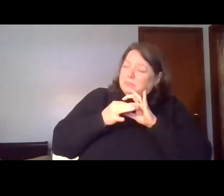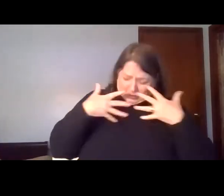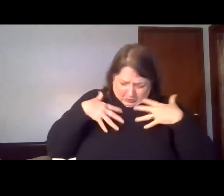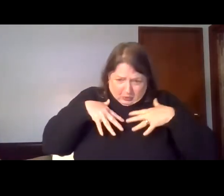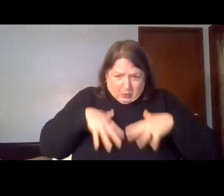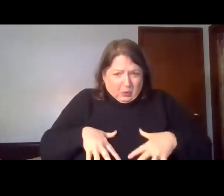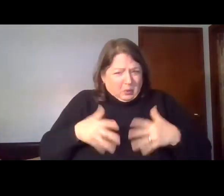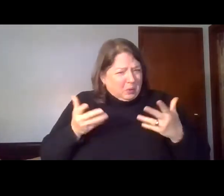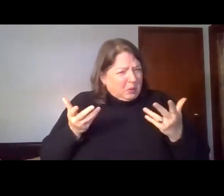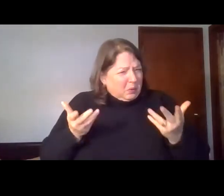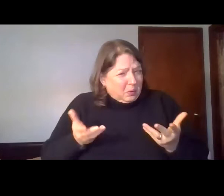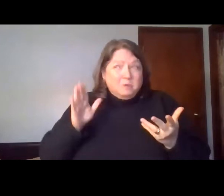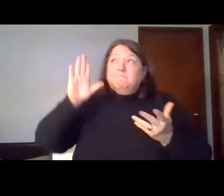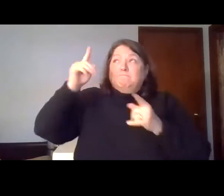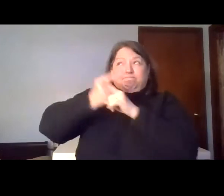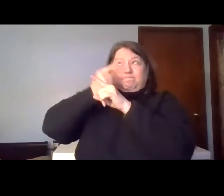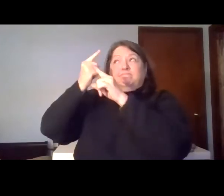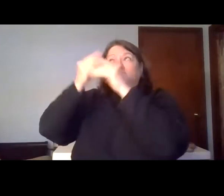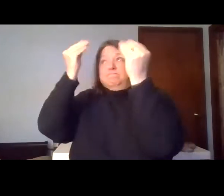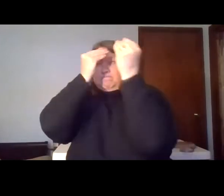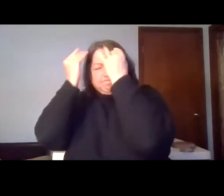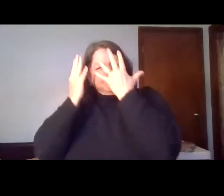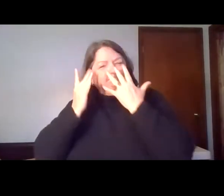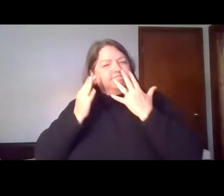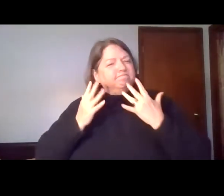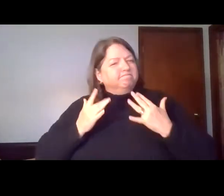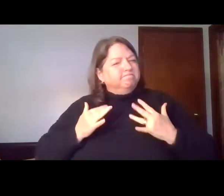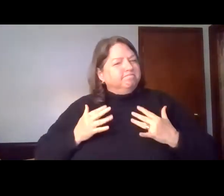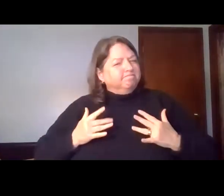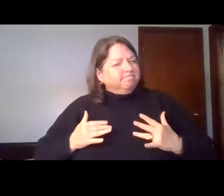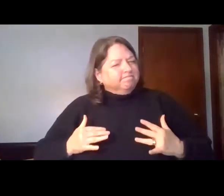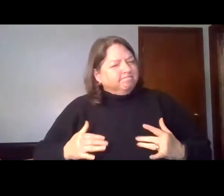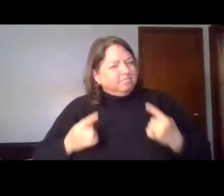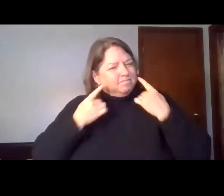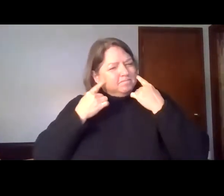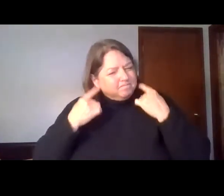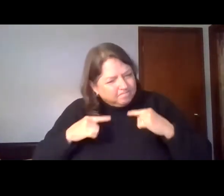Dressed in His righteousness alone.